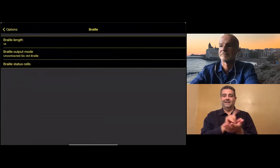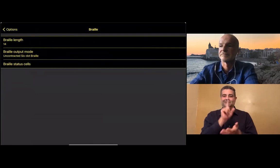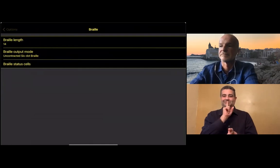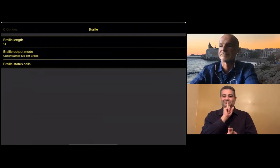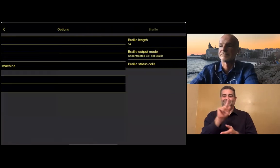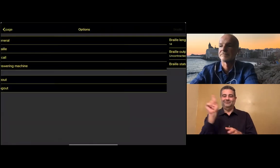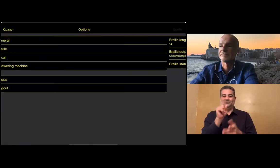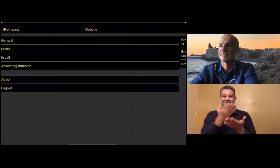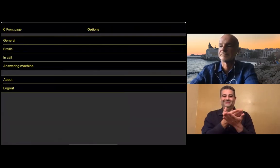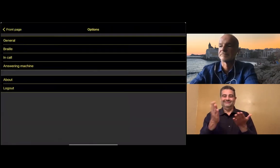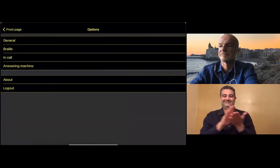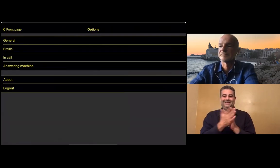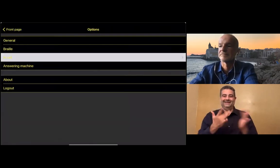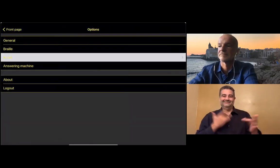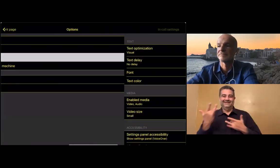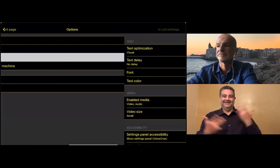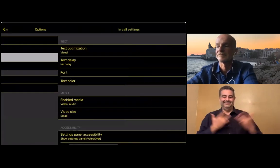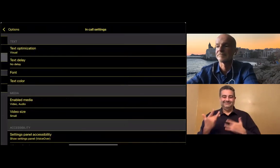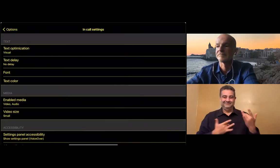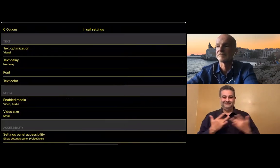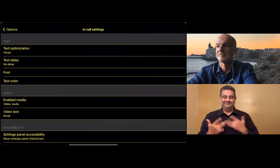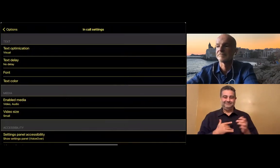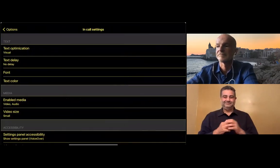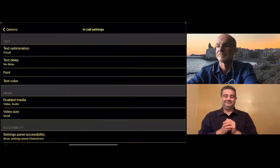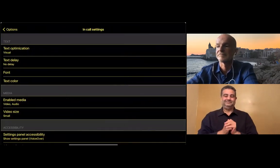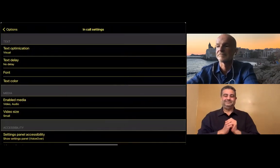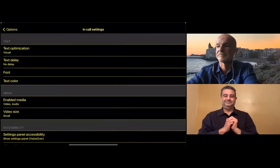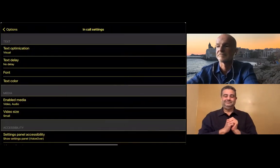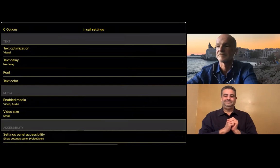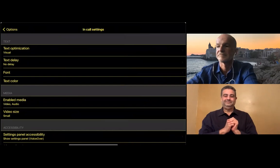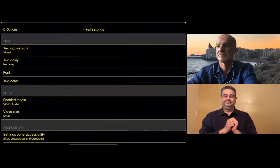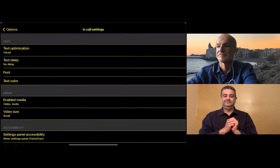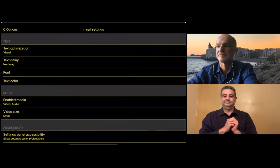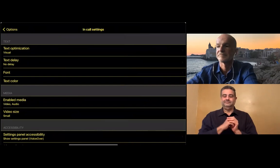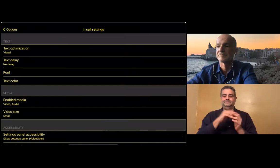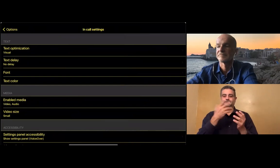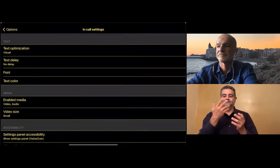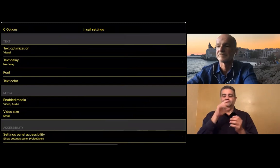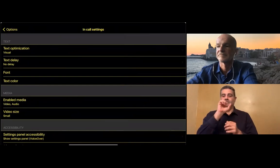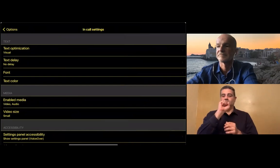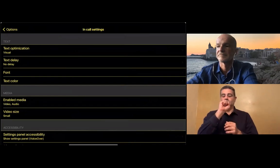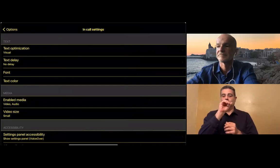That in call category is where you can things get really exciting.